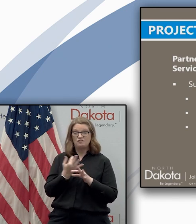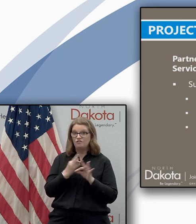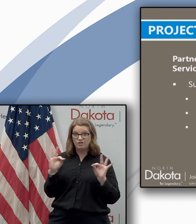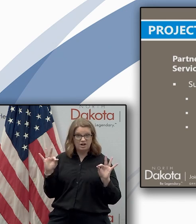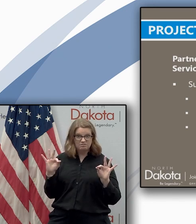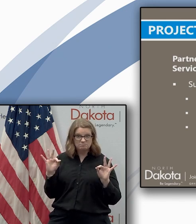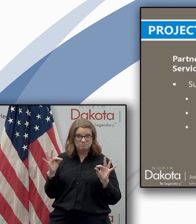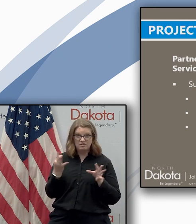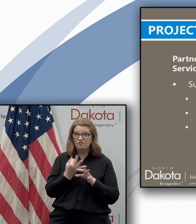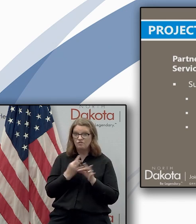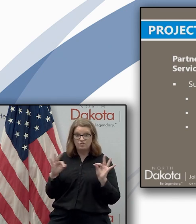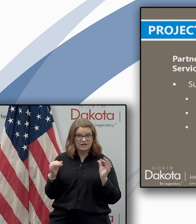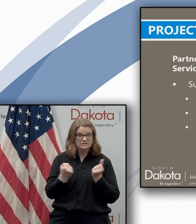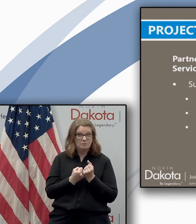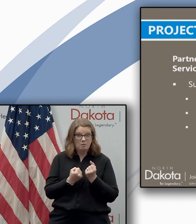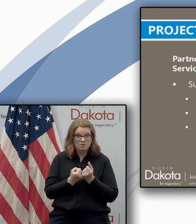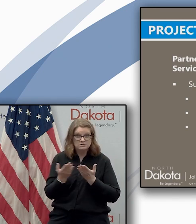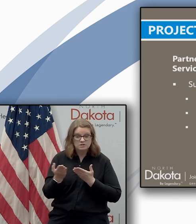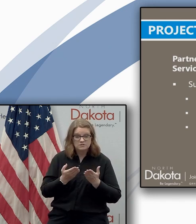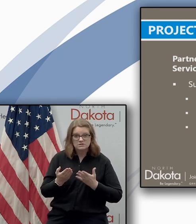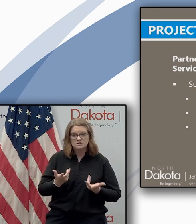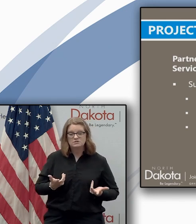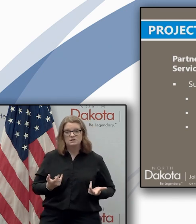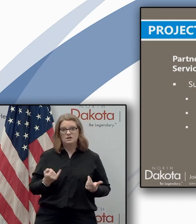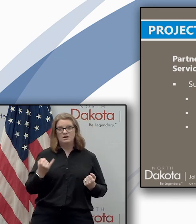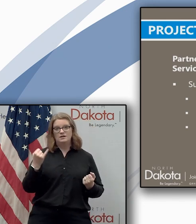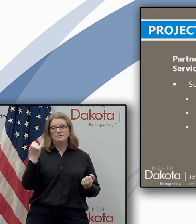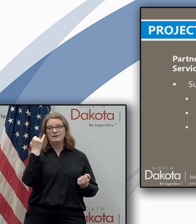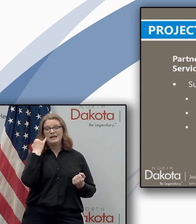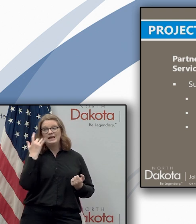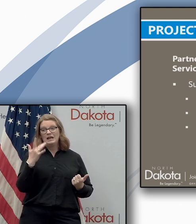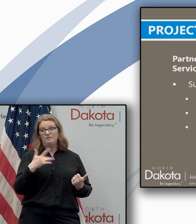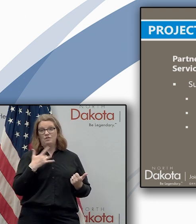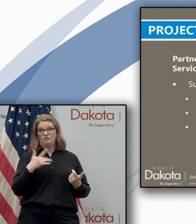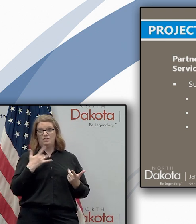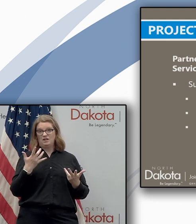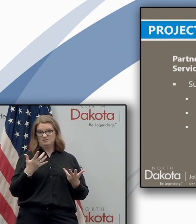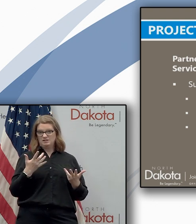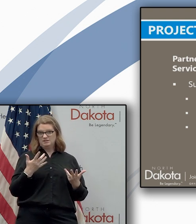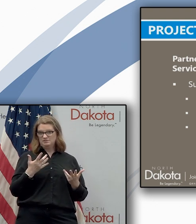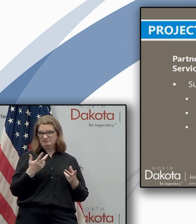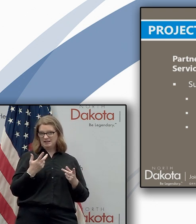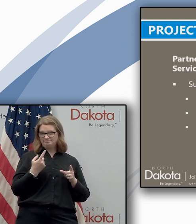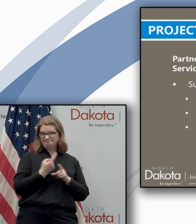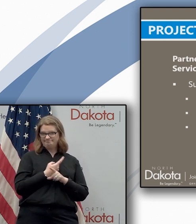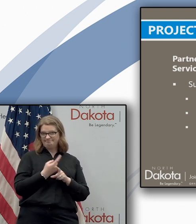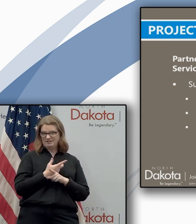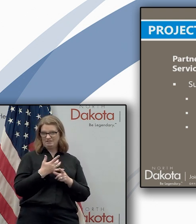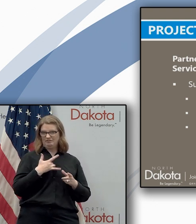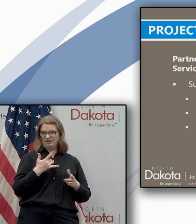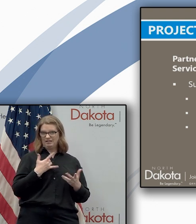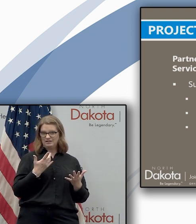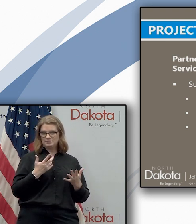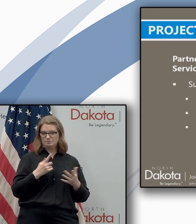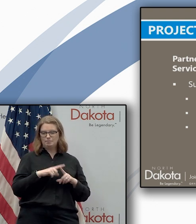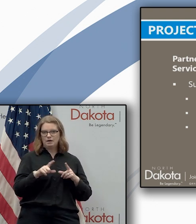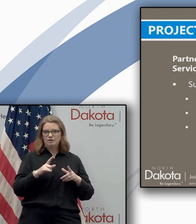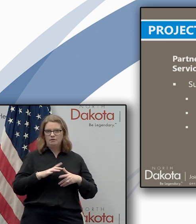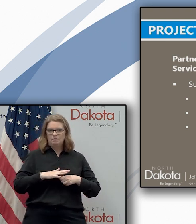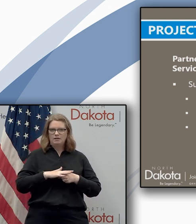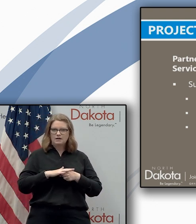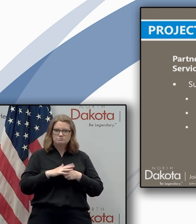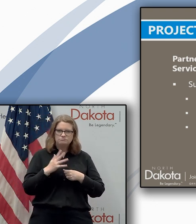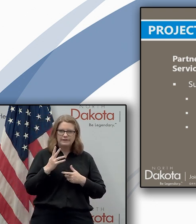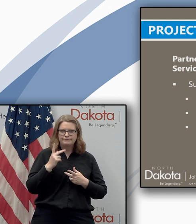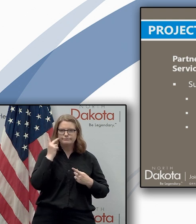support services to those who might be experiencing what are really natural feelings in the wake of this pandemic but these are free